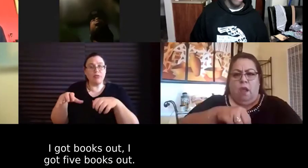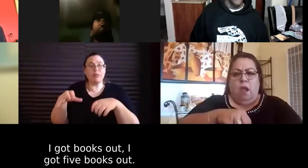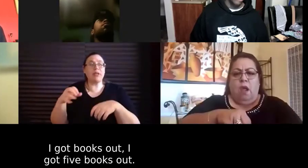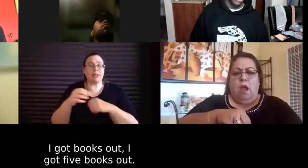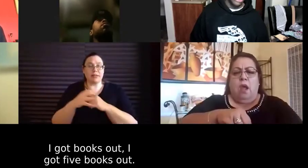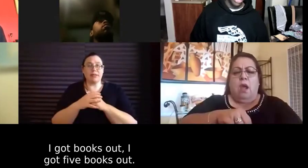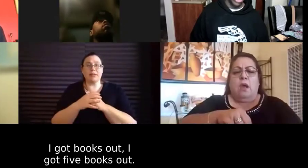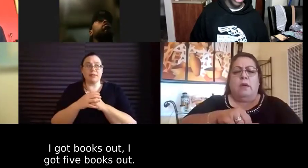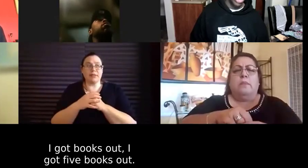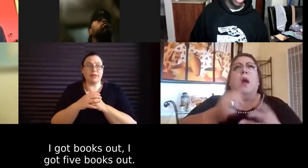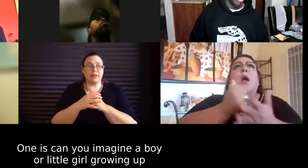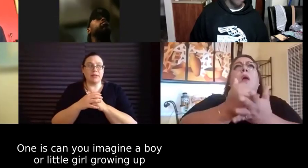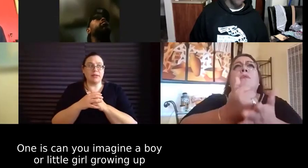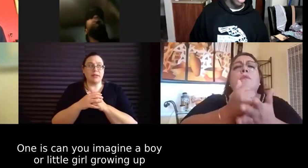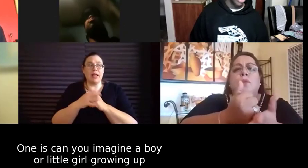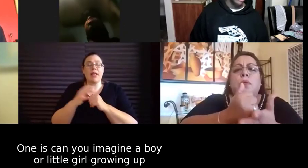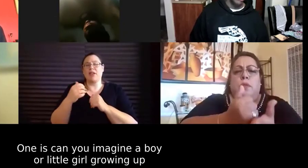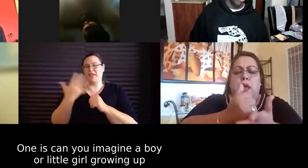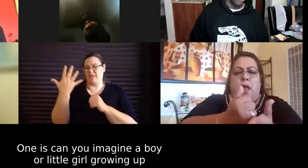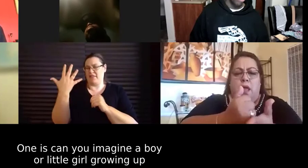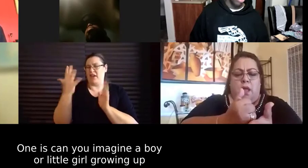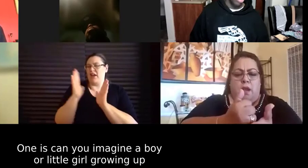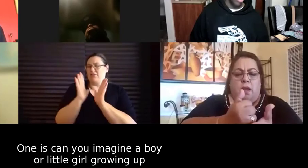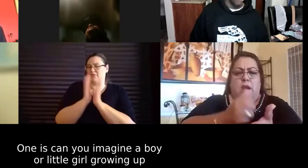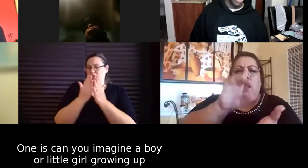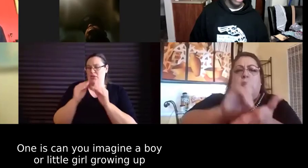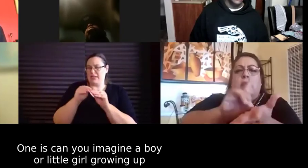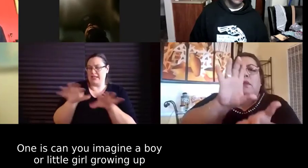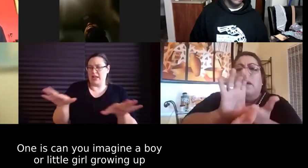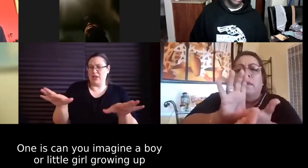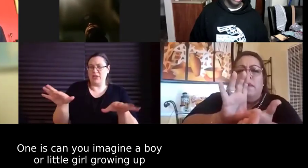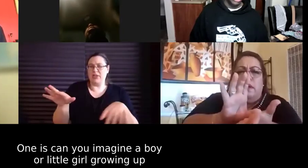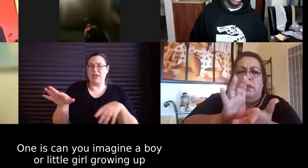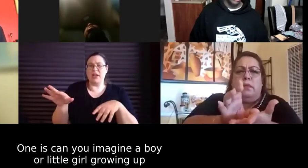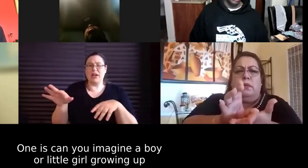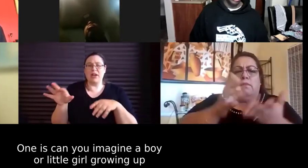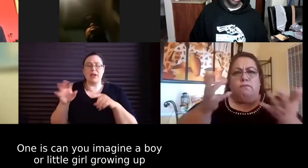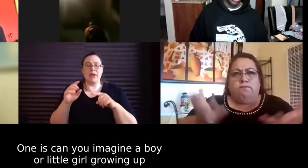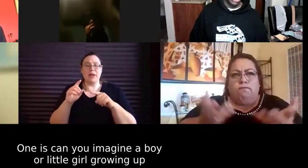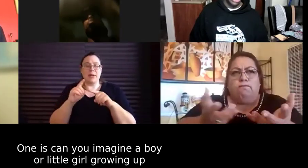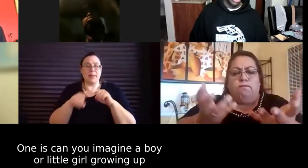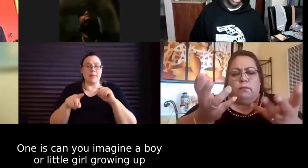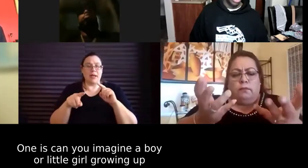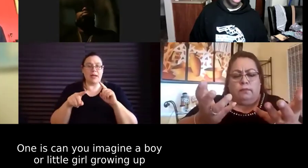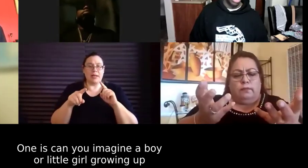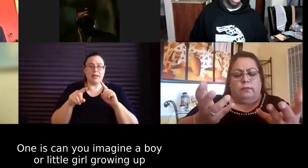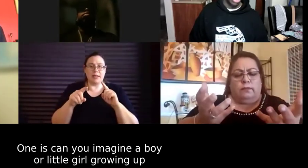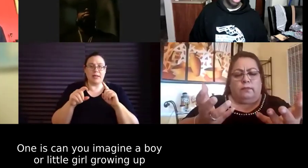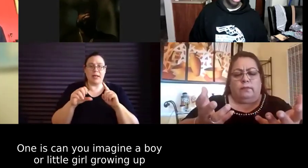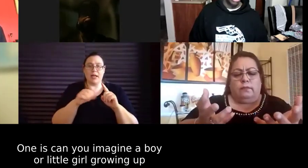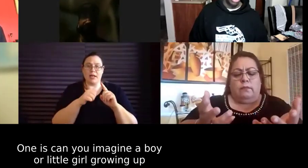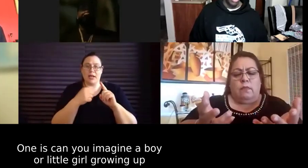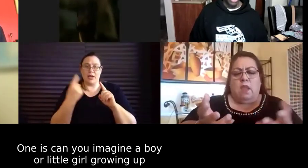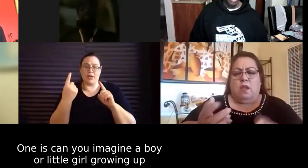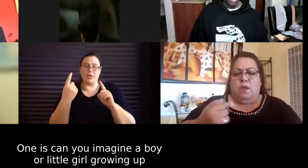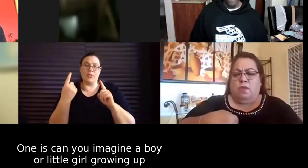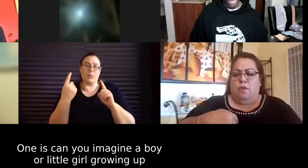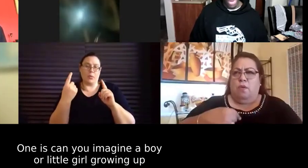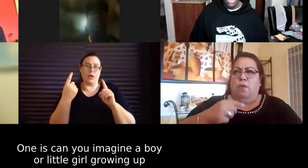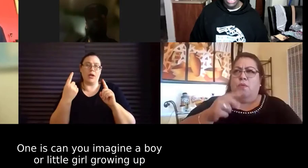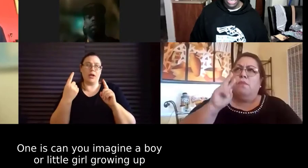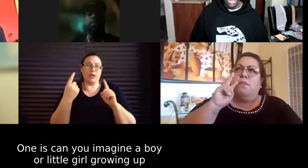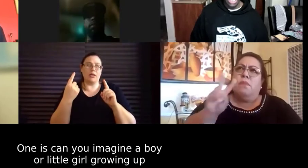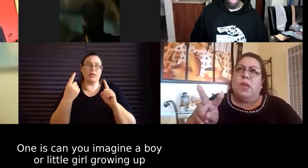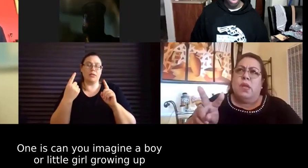got like five books out. So I got this one book called Black Disability History 101. Now, can you